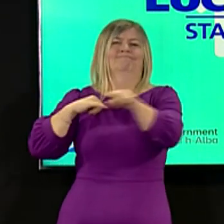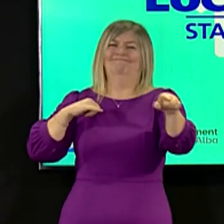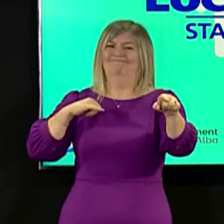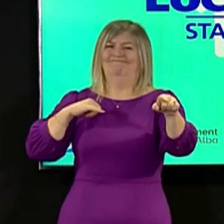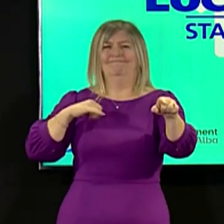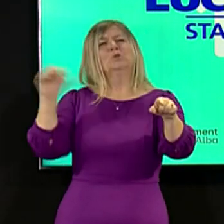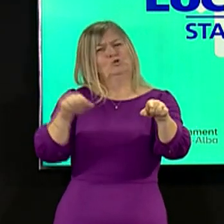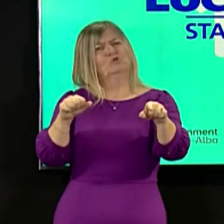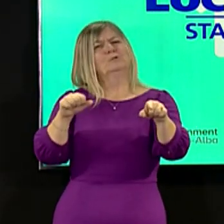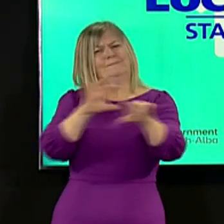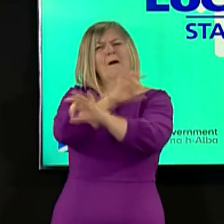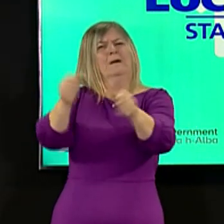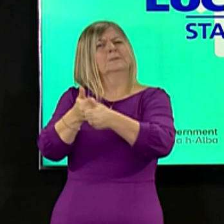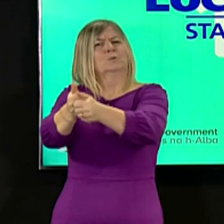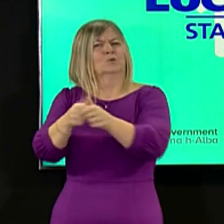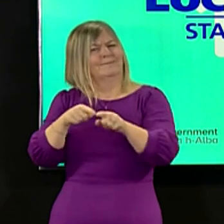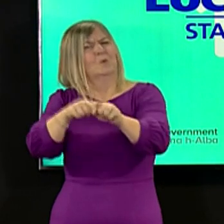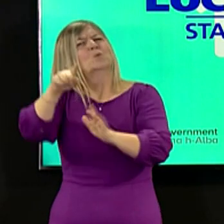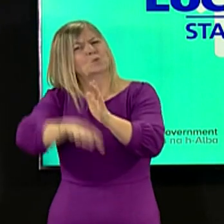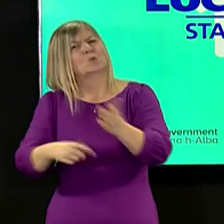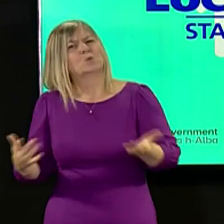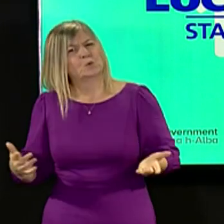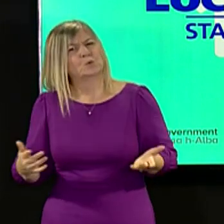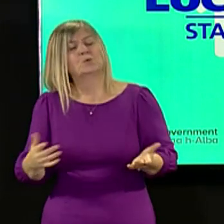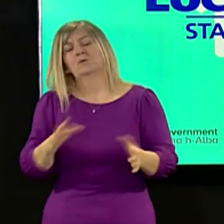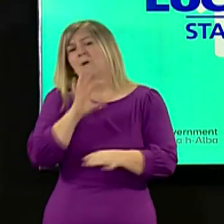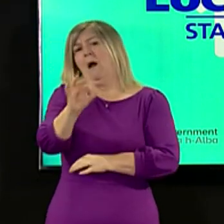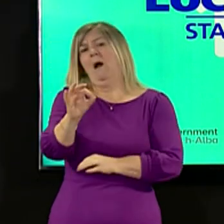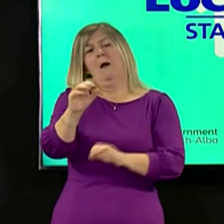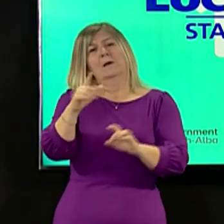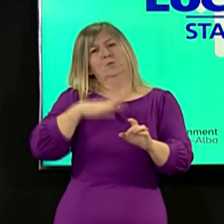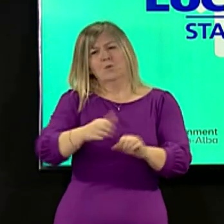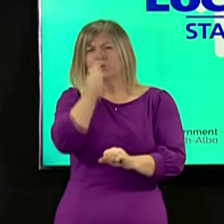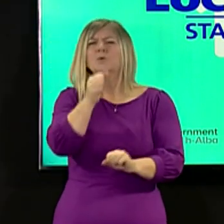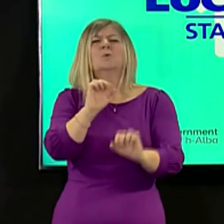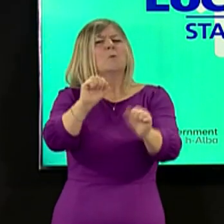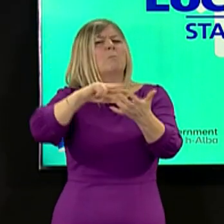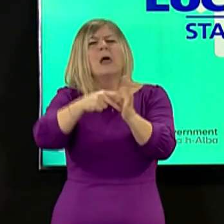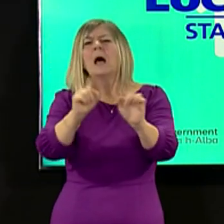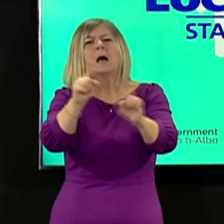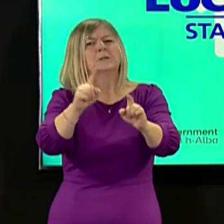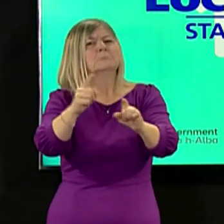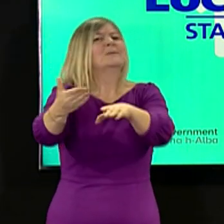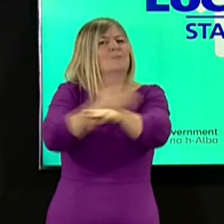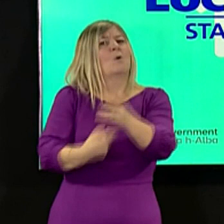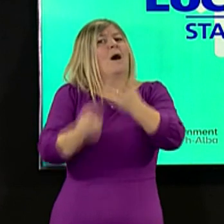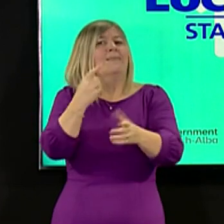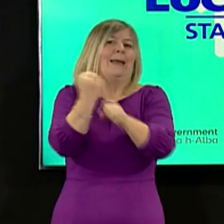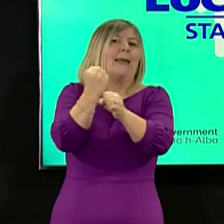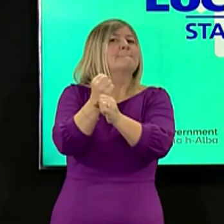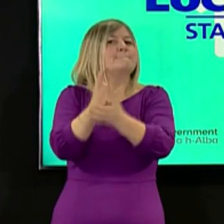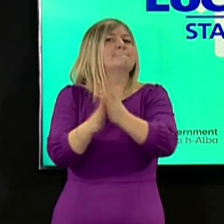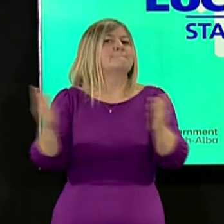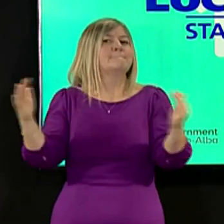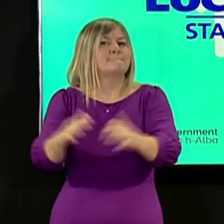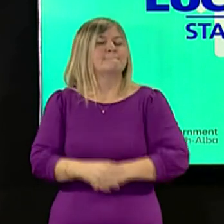what further assurance they can give to us ahead of future planned games. I also understand that many people have questions